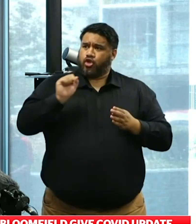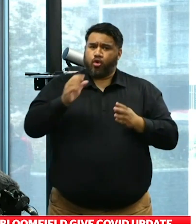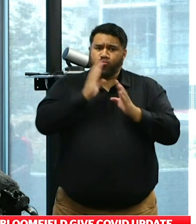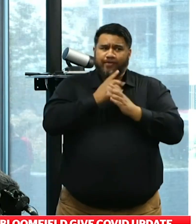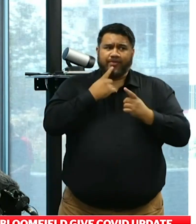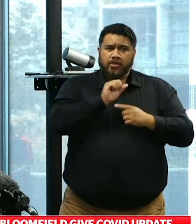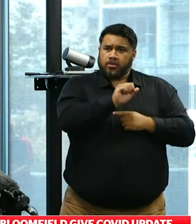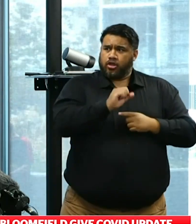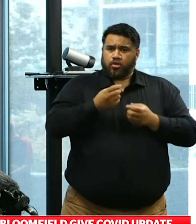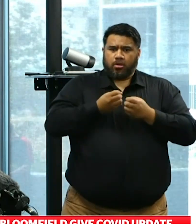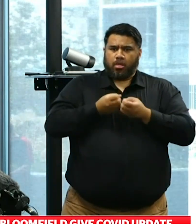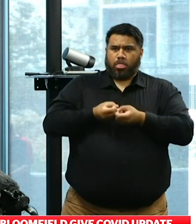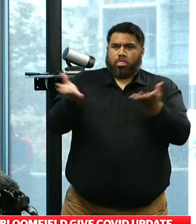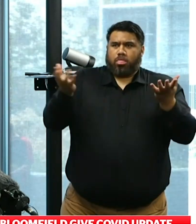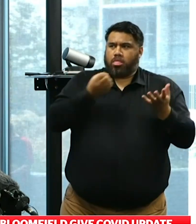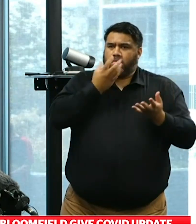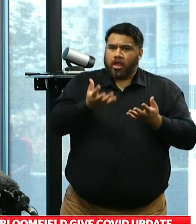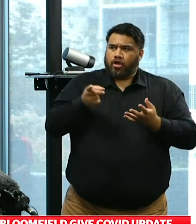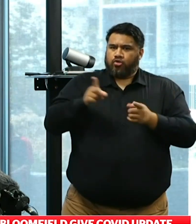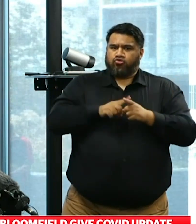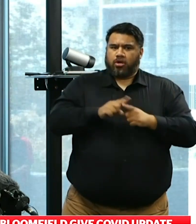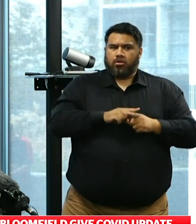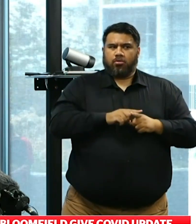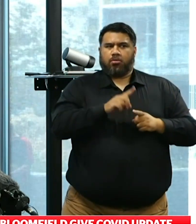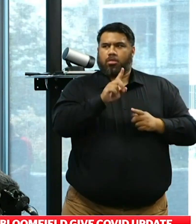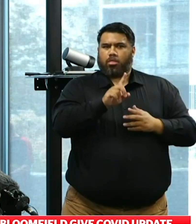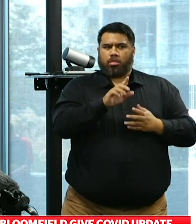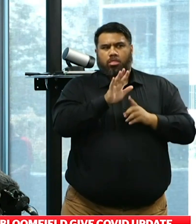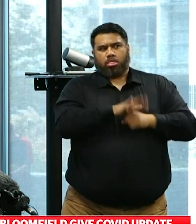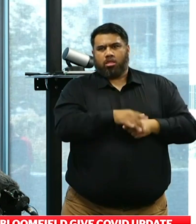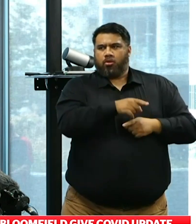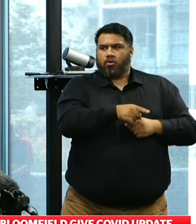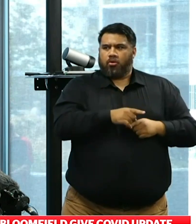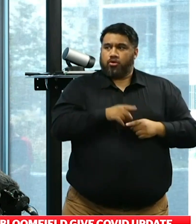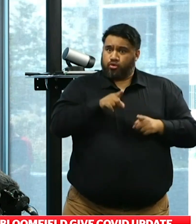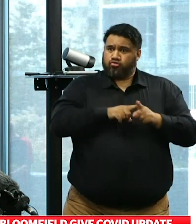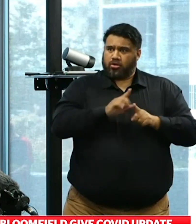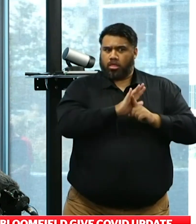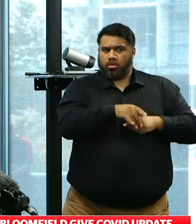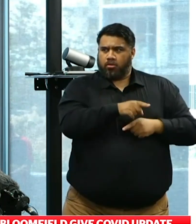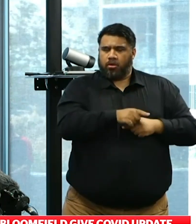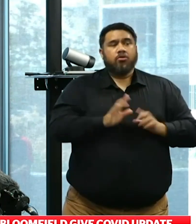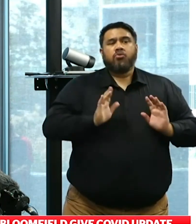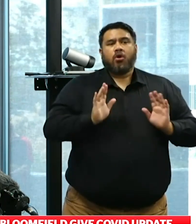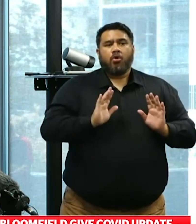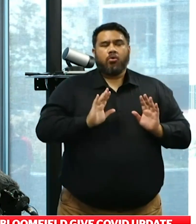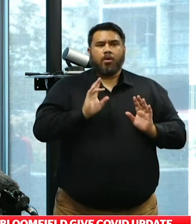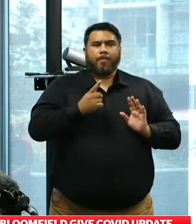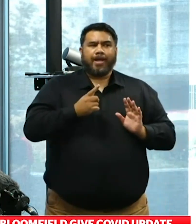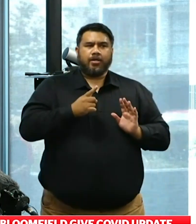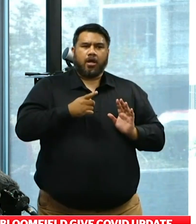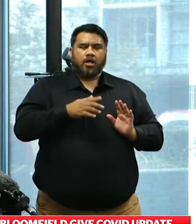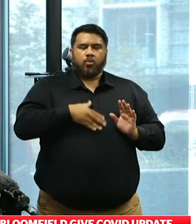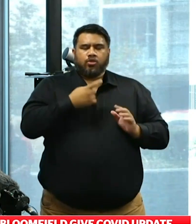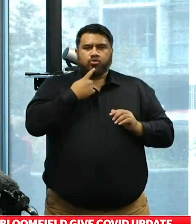and were trying to smear her with the statement that you released. Were you trying to smear her? No, absolutely not. But I'm not going to comment on it because obviously while she's